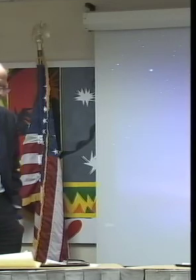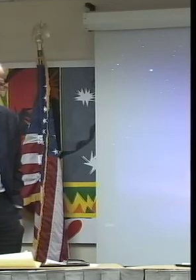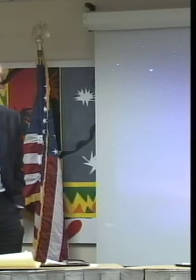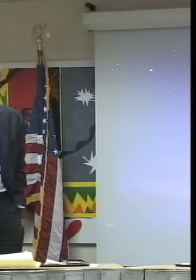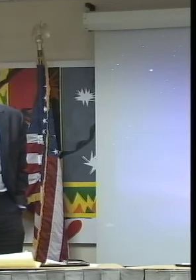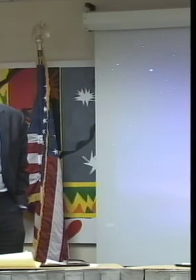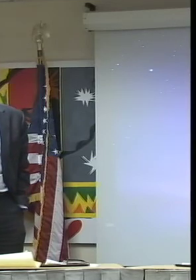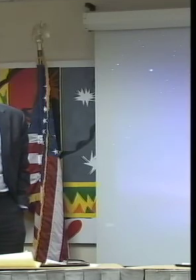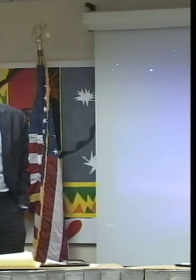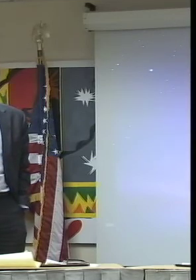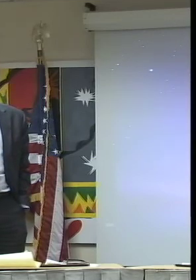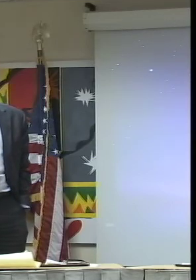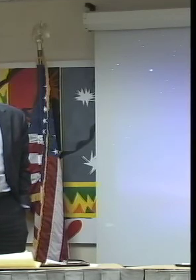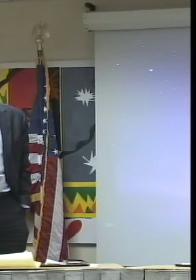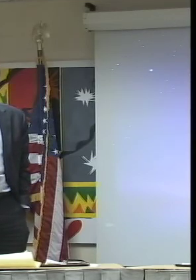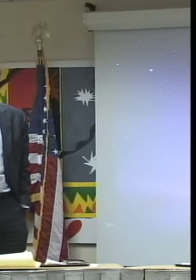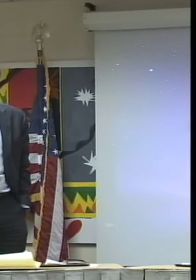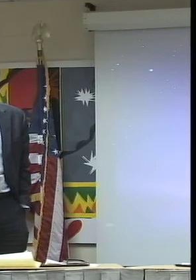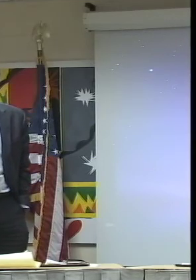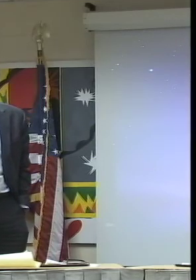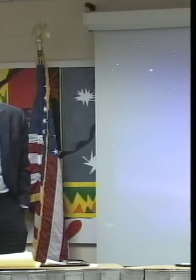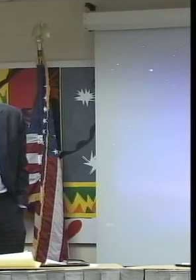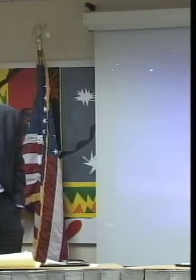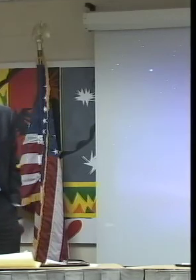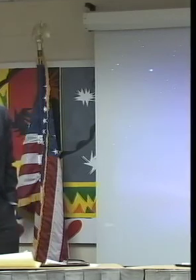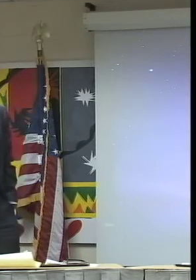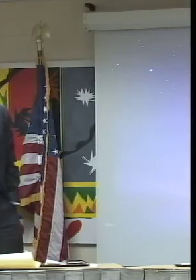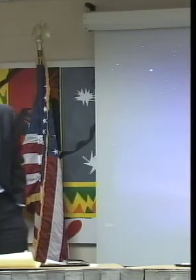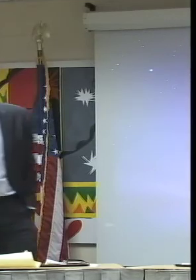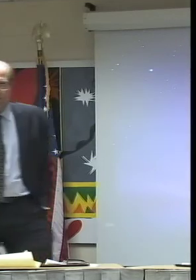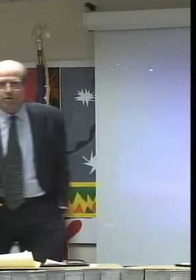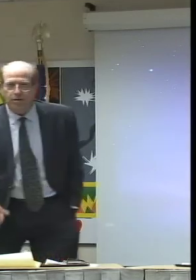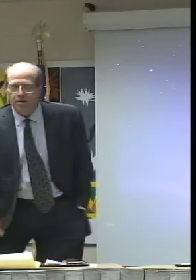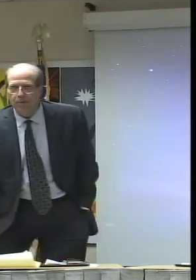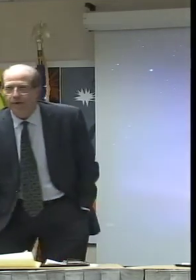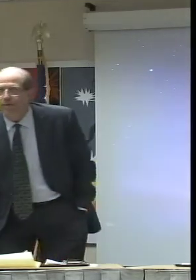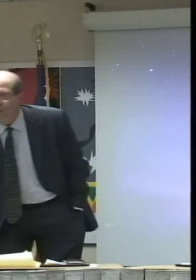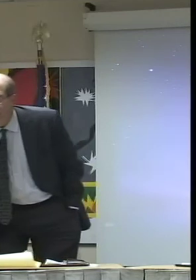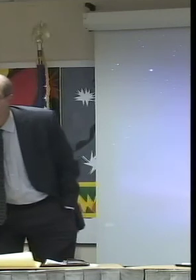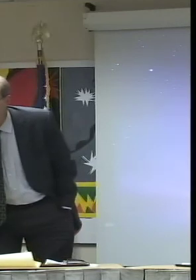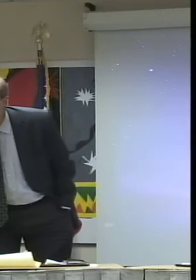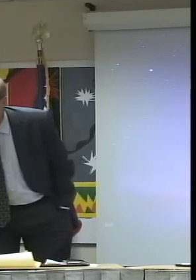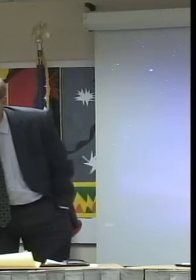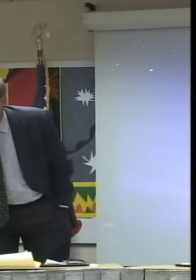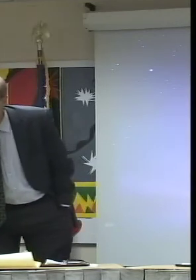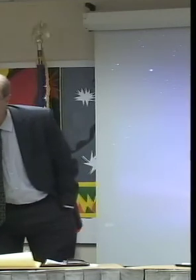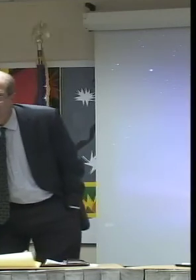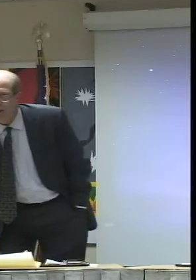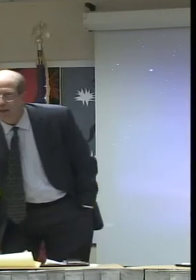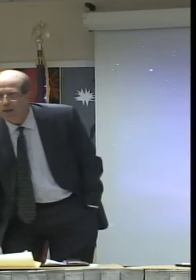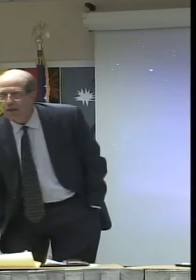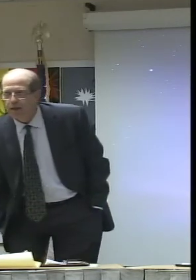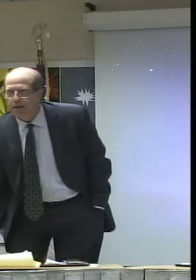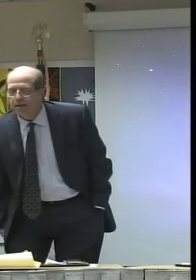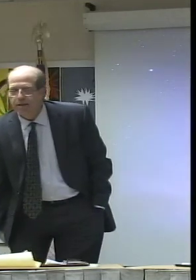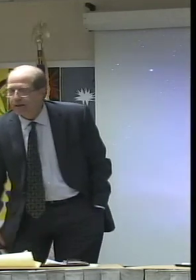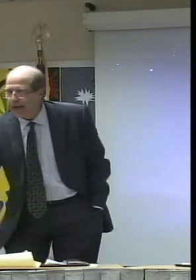to Aaron Saunders from Comcast. It's somewhat of a boilerplate question.